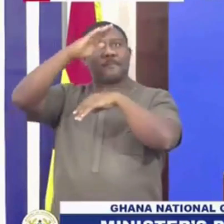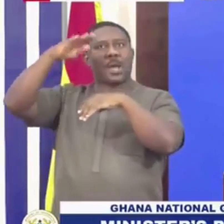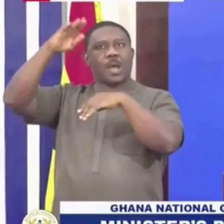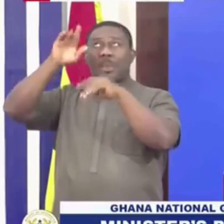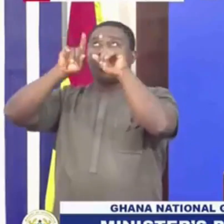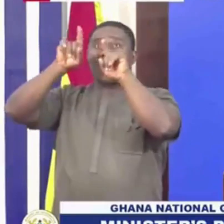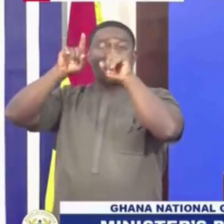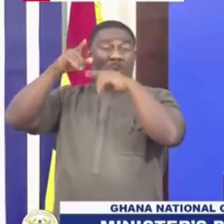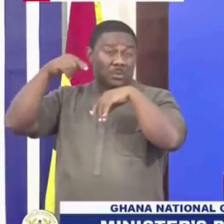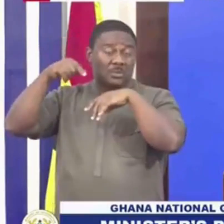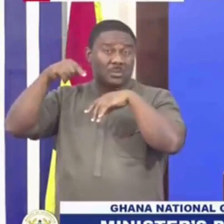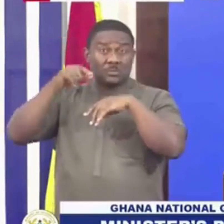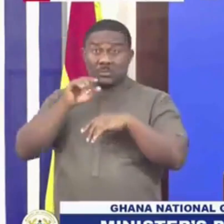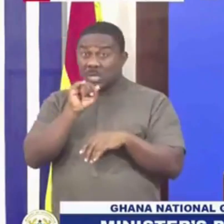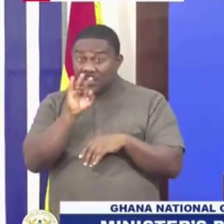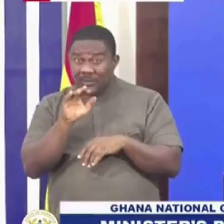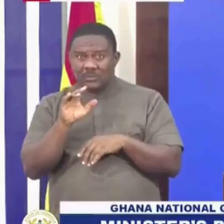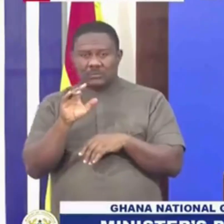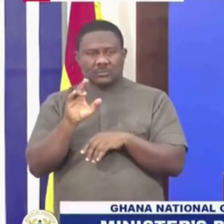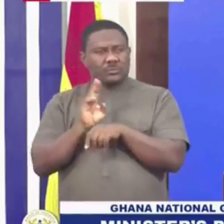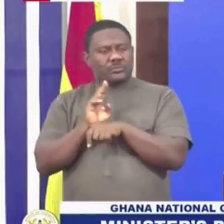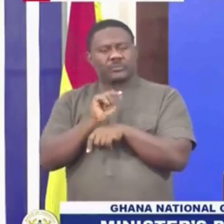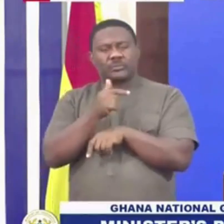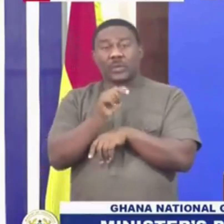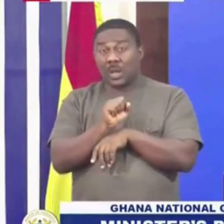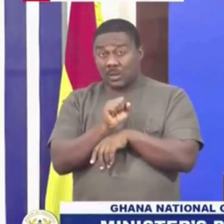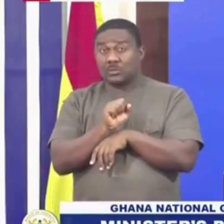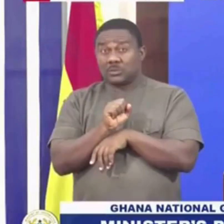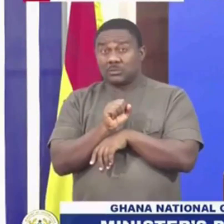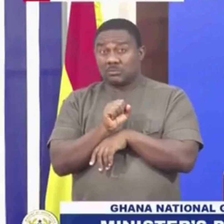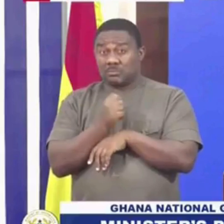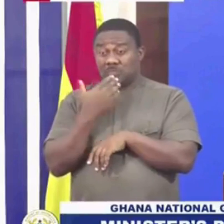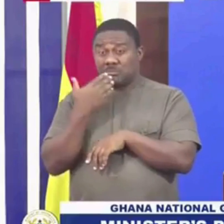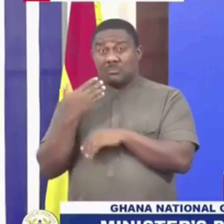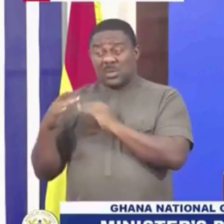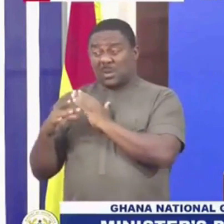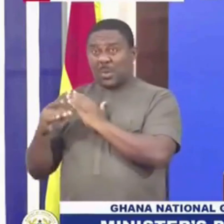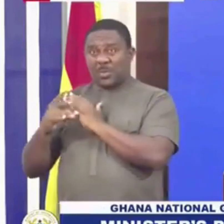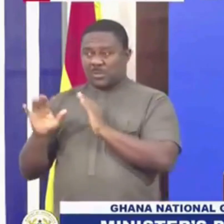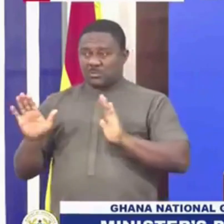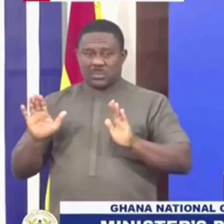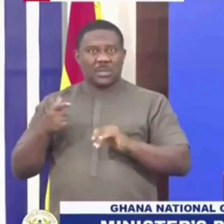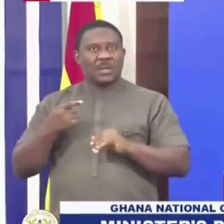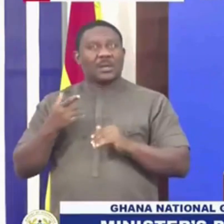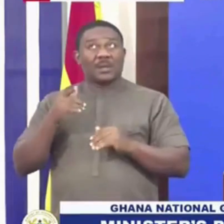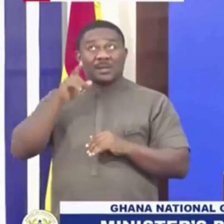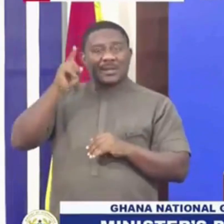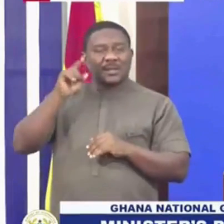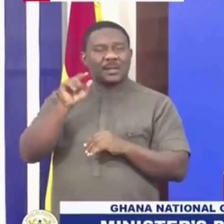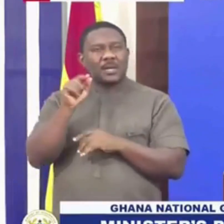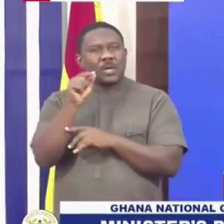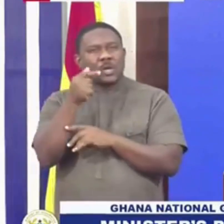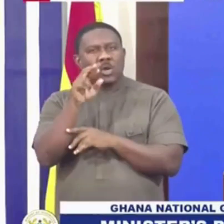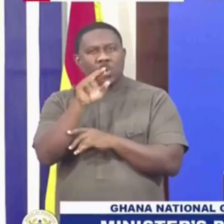When you use gas instead of oil, fuel, you cut that down by almost half. So